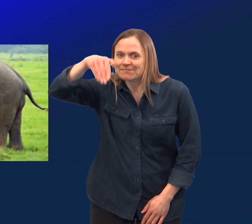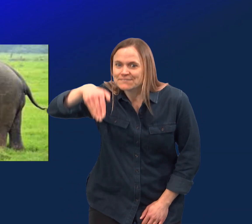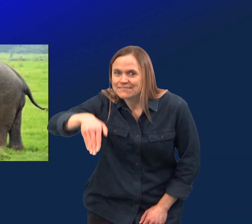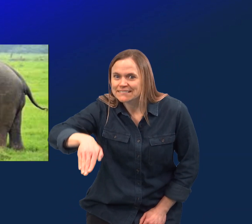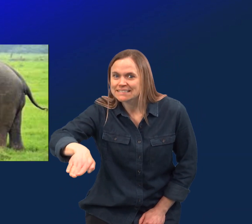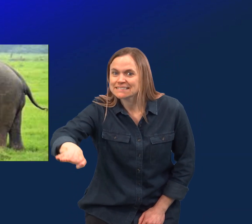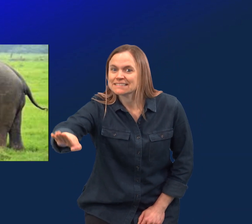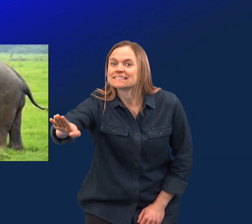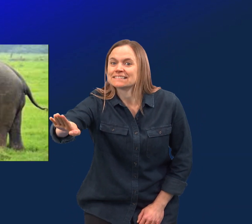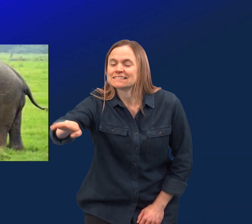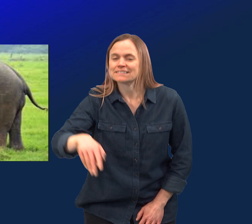Elephant